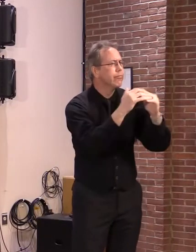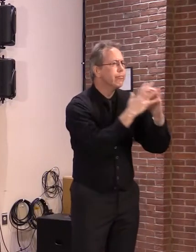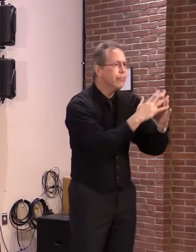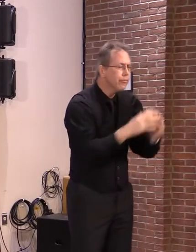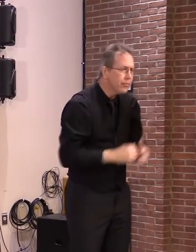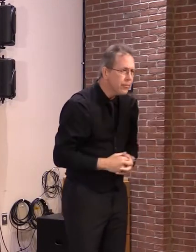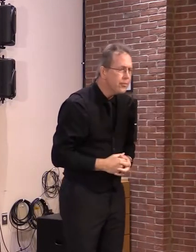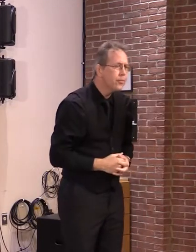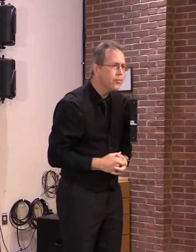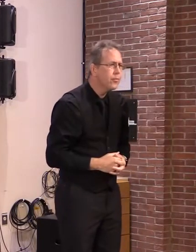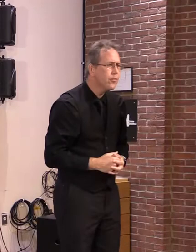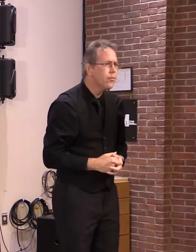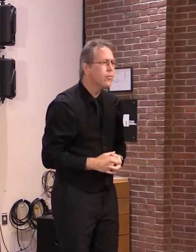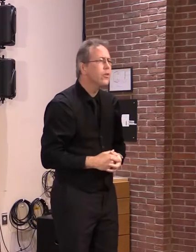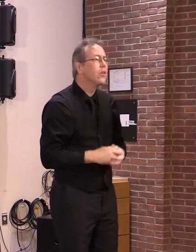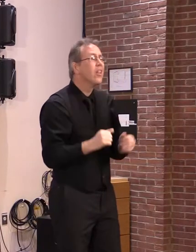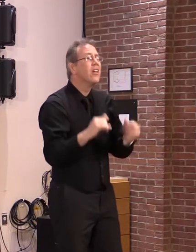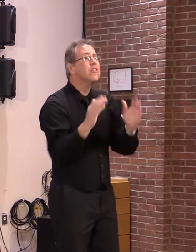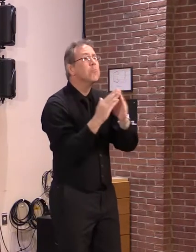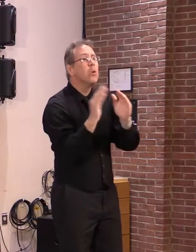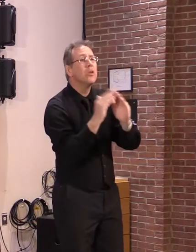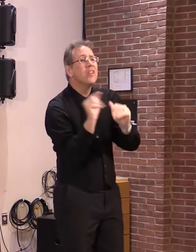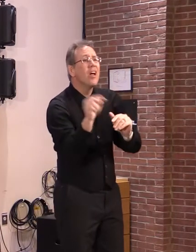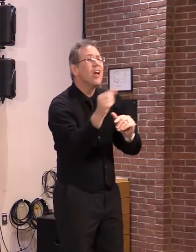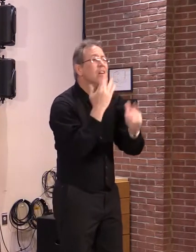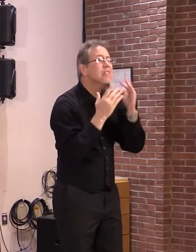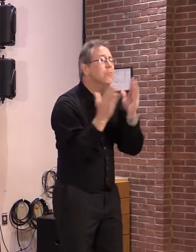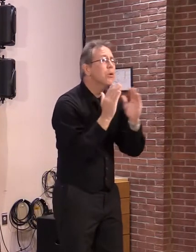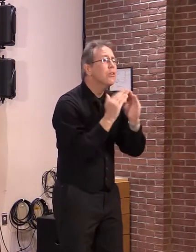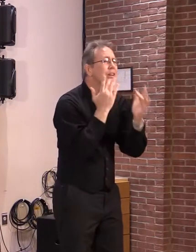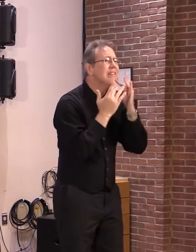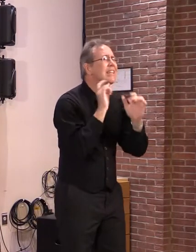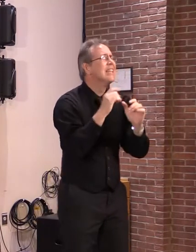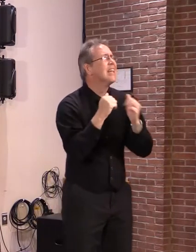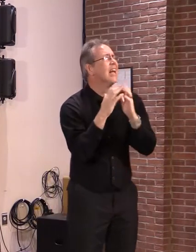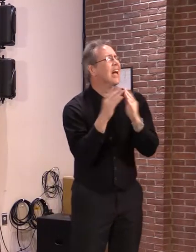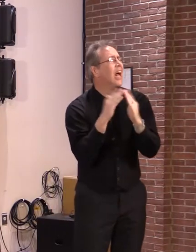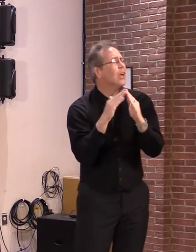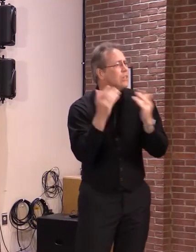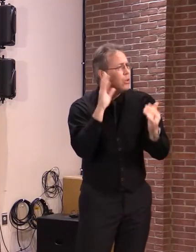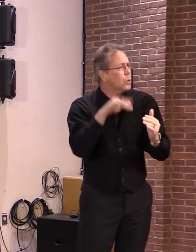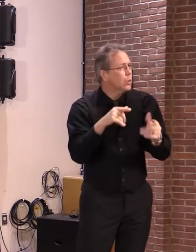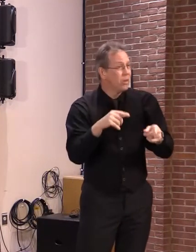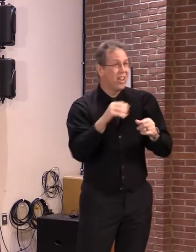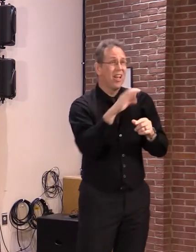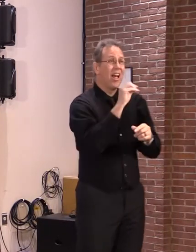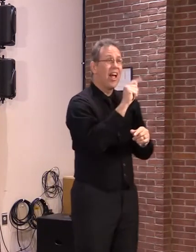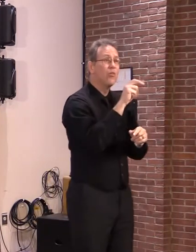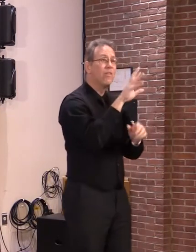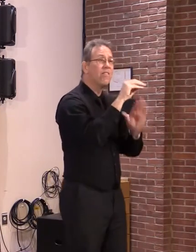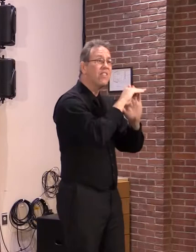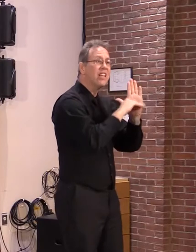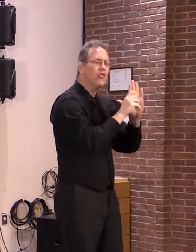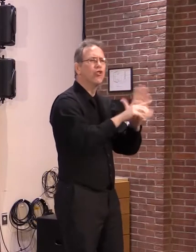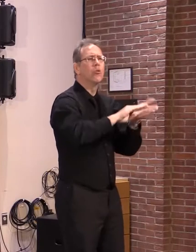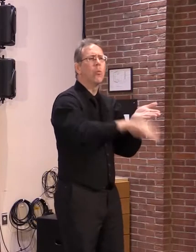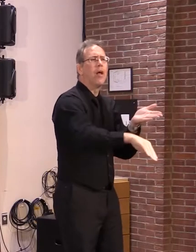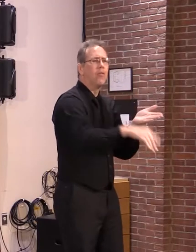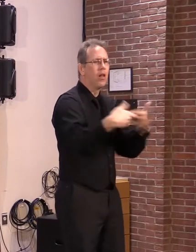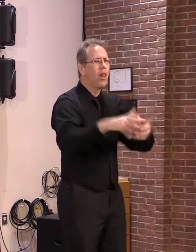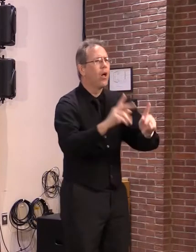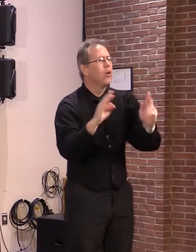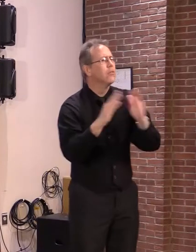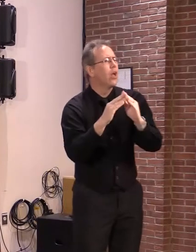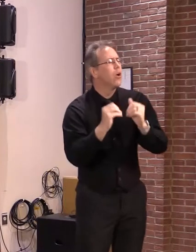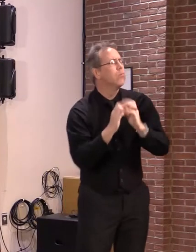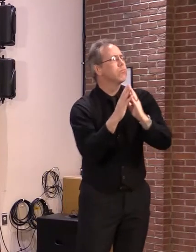are in desperate need of housing, the ability to get an Act 250 exemption. Unfortunately, this